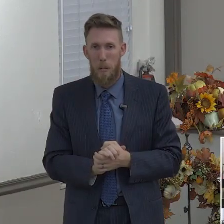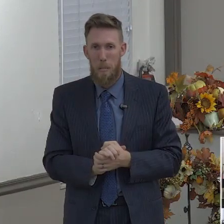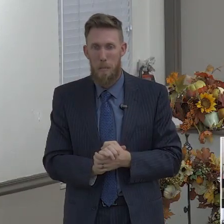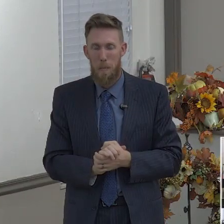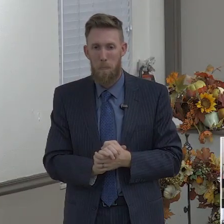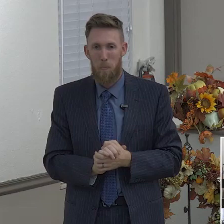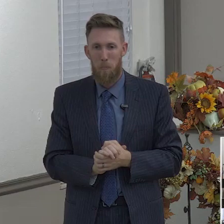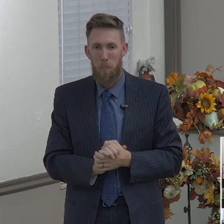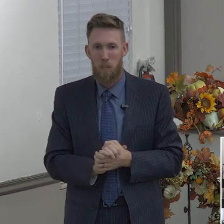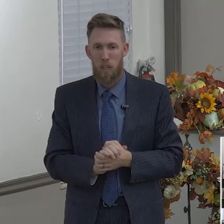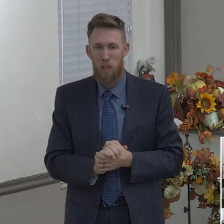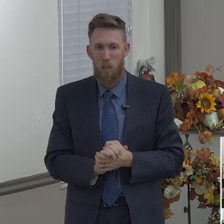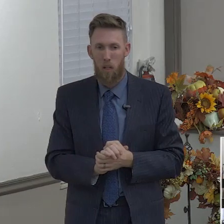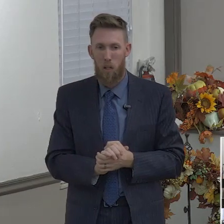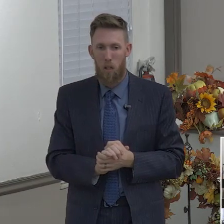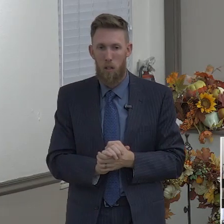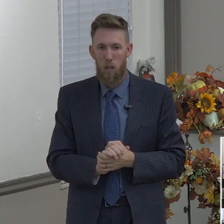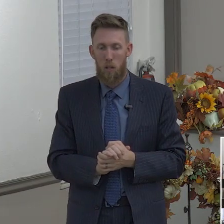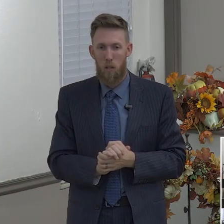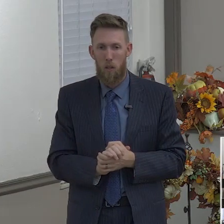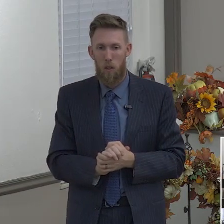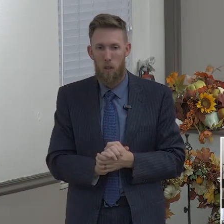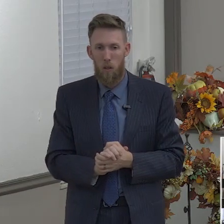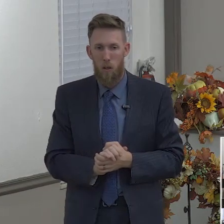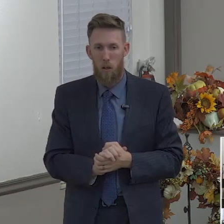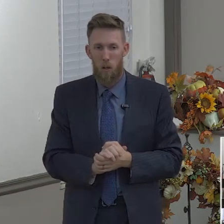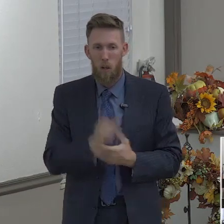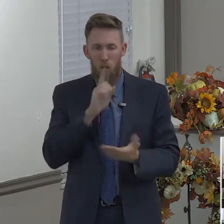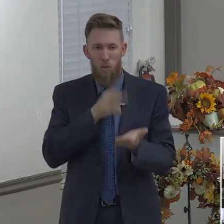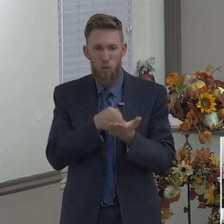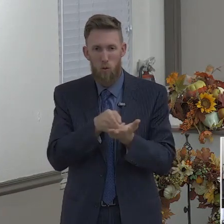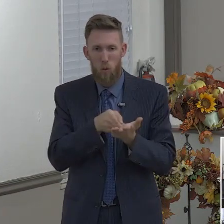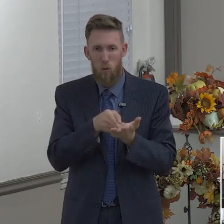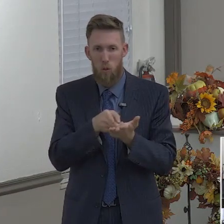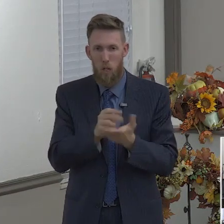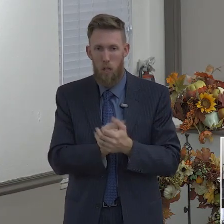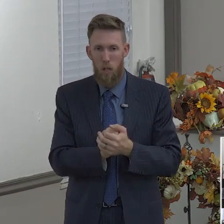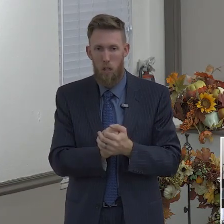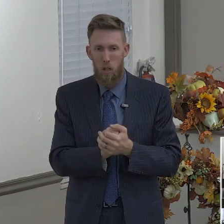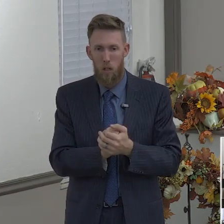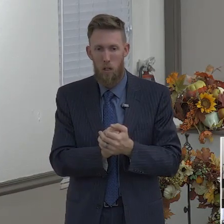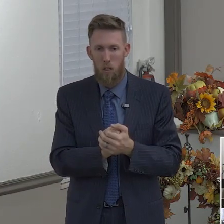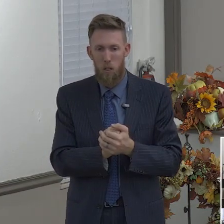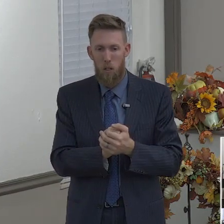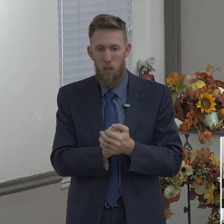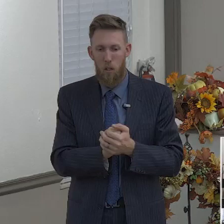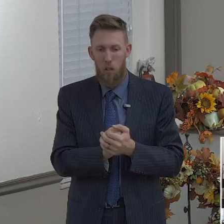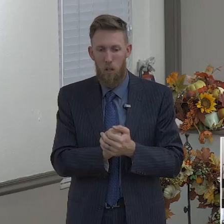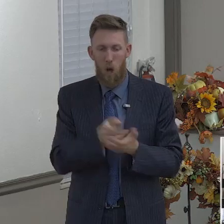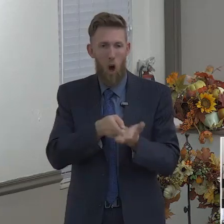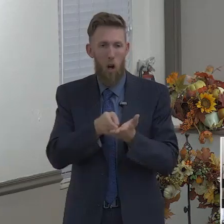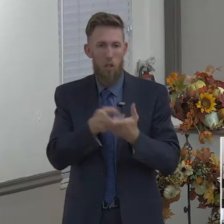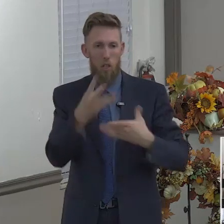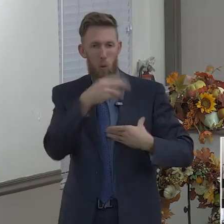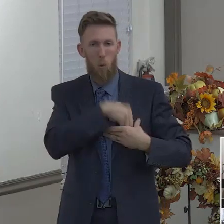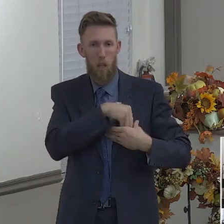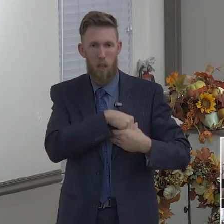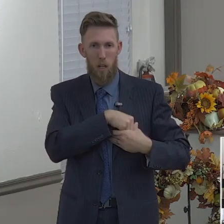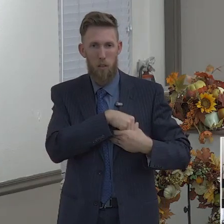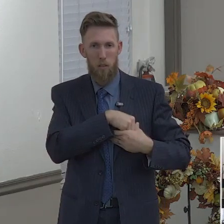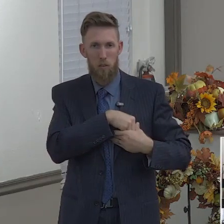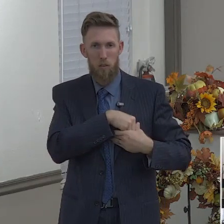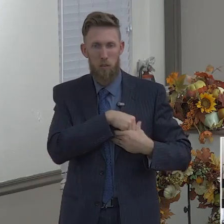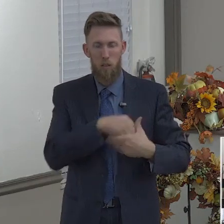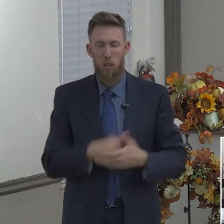next we have virtue. Virtue is uprightness, integrity, purity. And so in this list of things that God has a